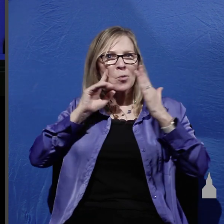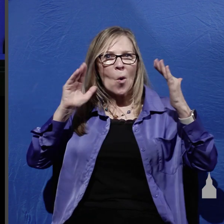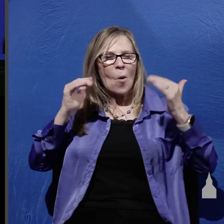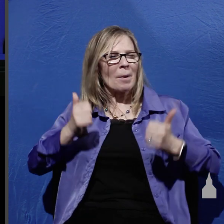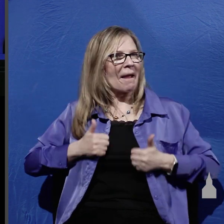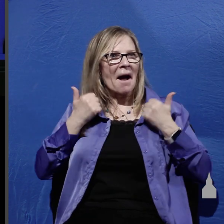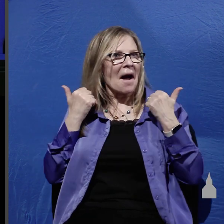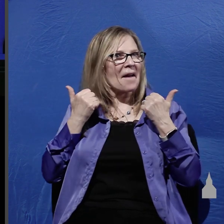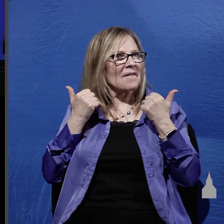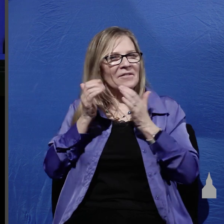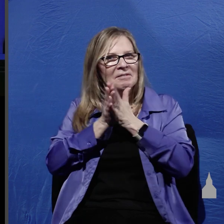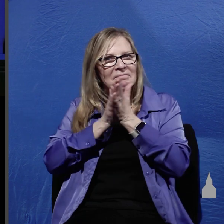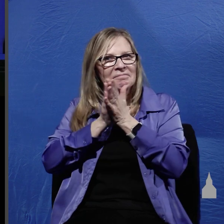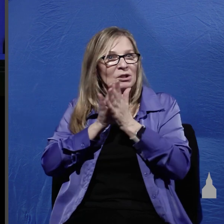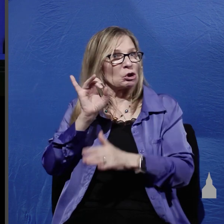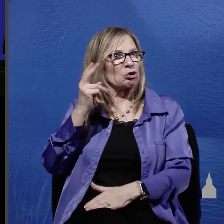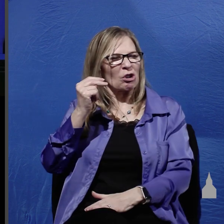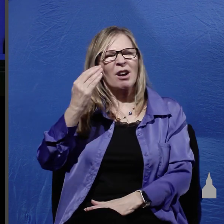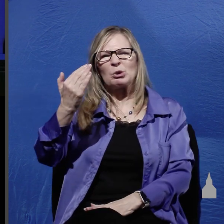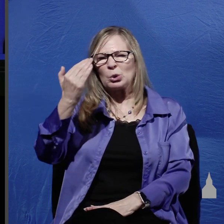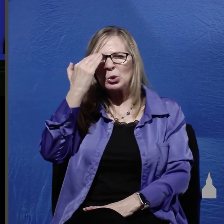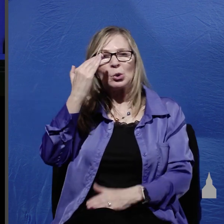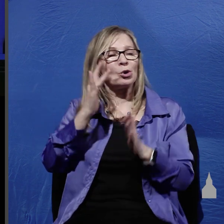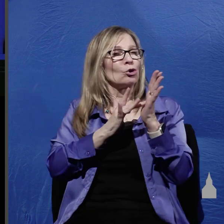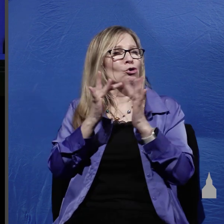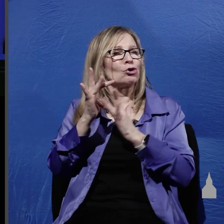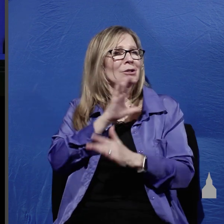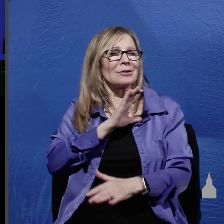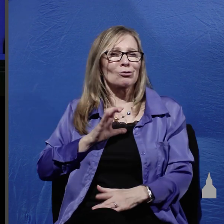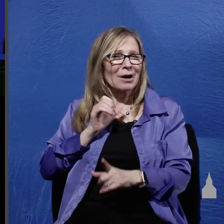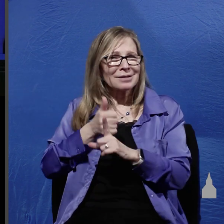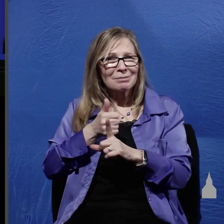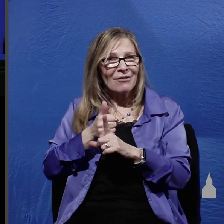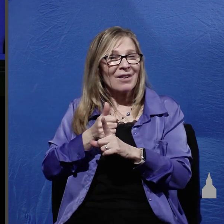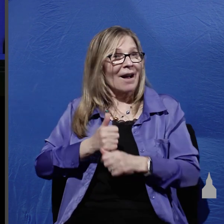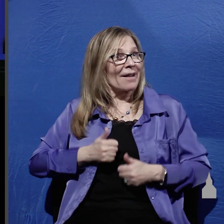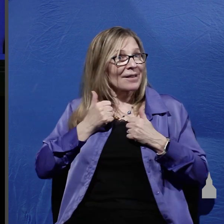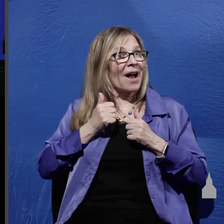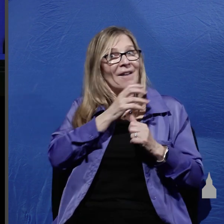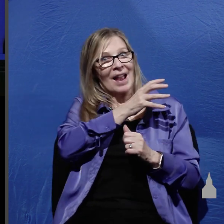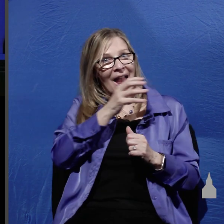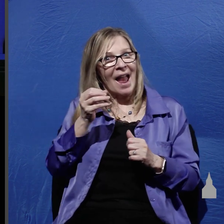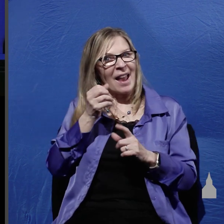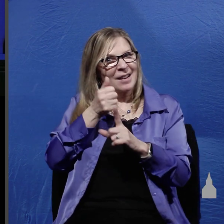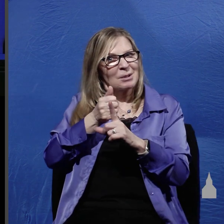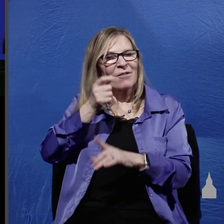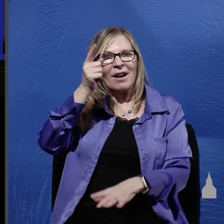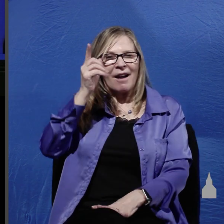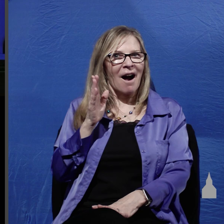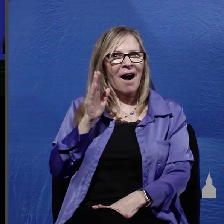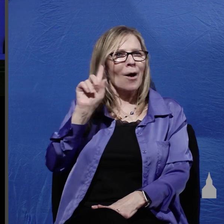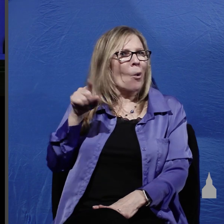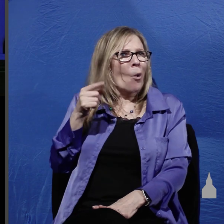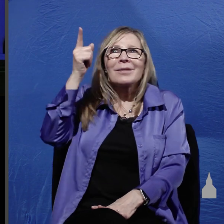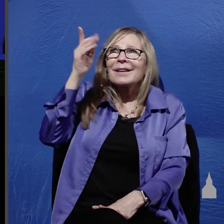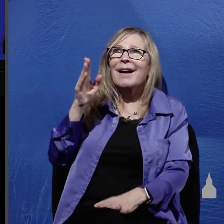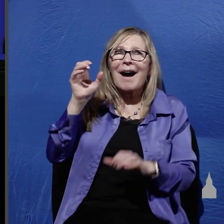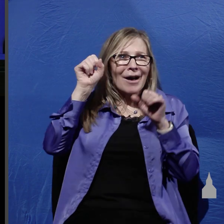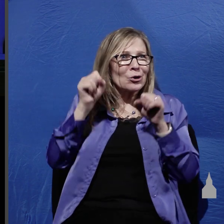vibrant John was convinced that Jesus Christ was not only alive but that he was God for only God could perform a